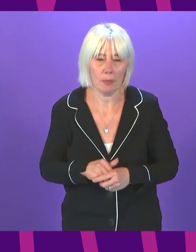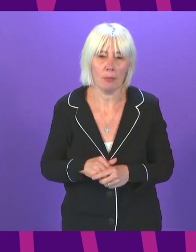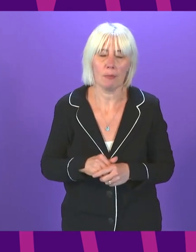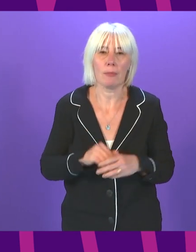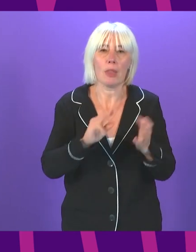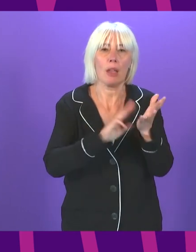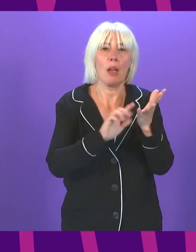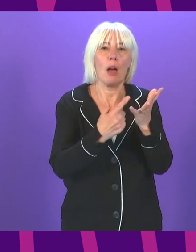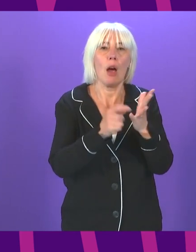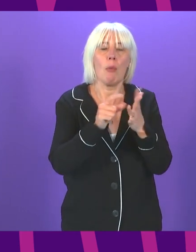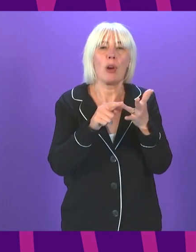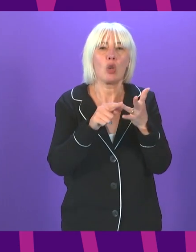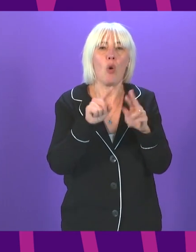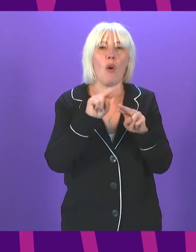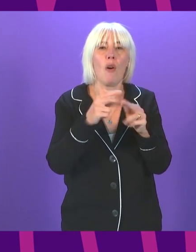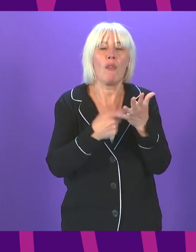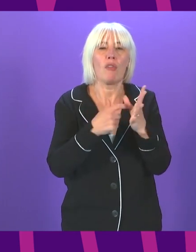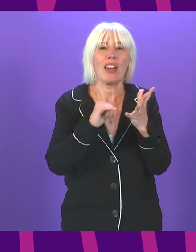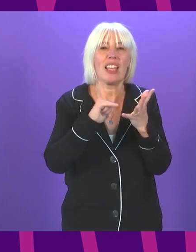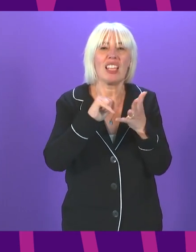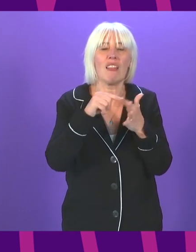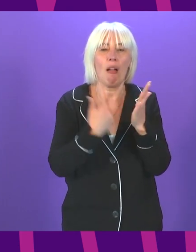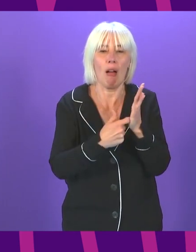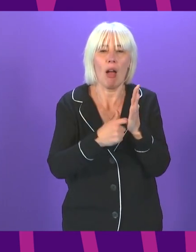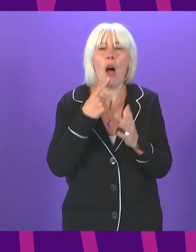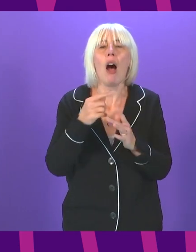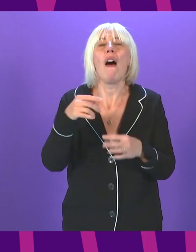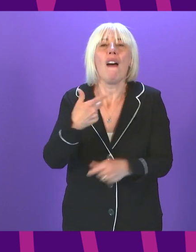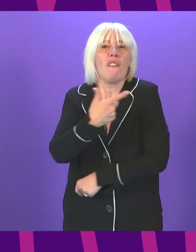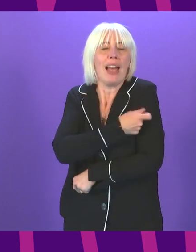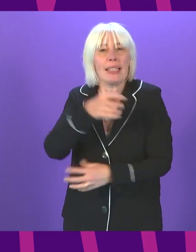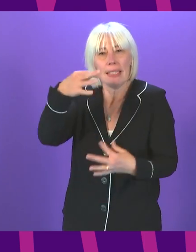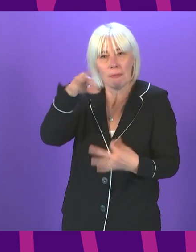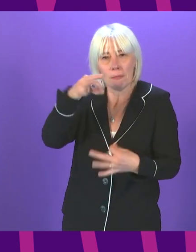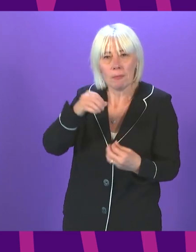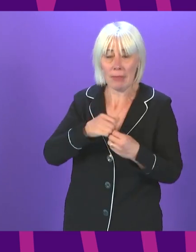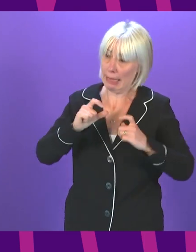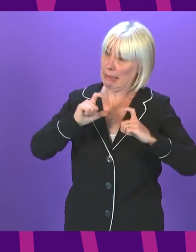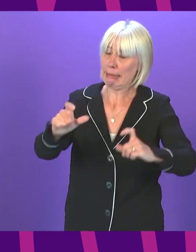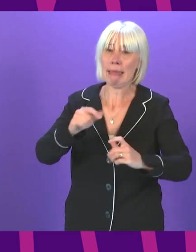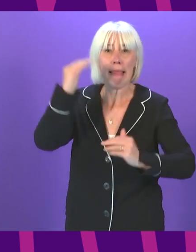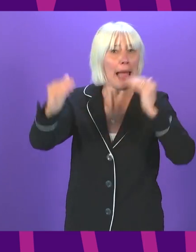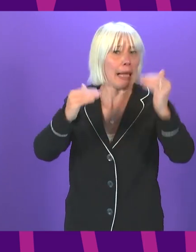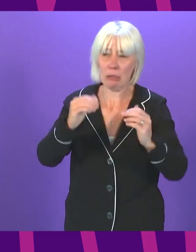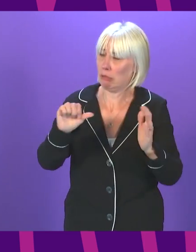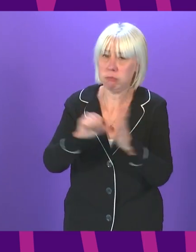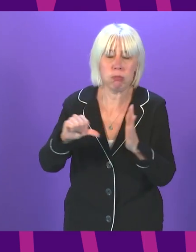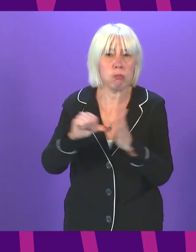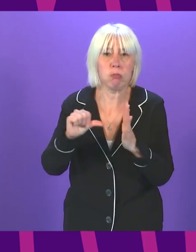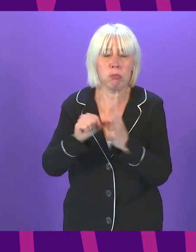Thank you, presenting officer. On the issue of vaccine certification, we know that there are still adults who have difficulty in accessing